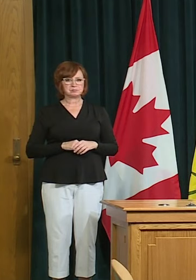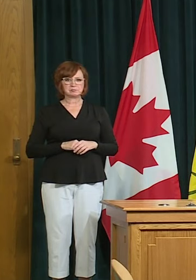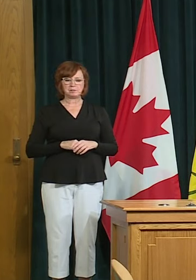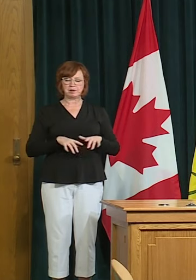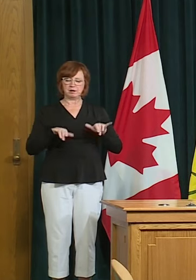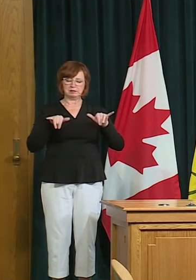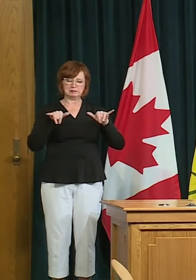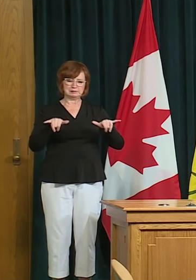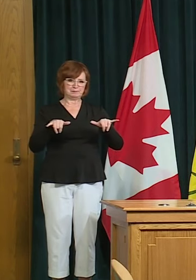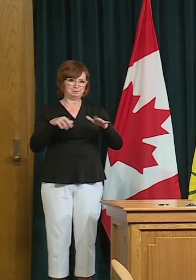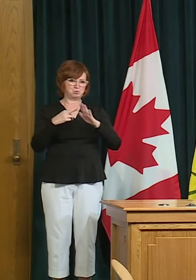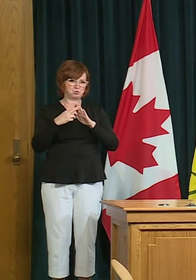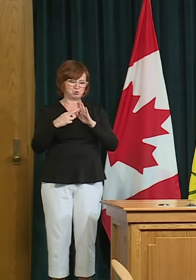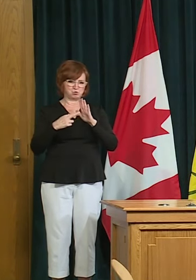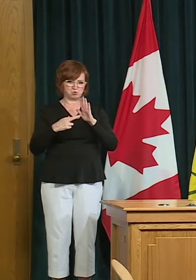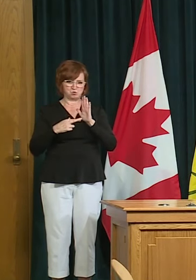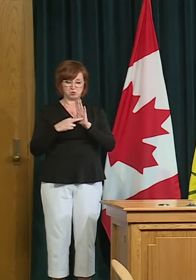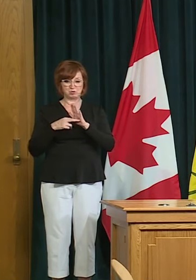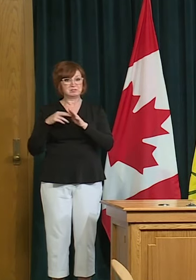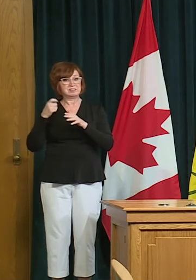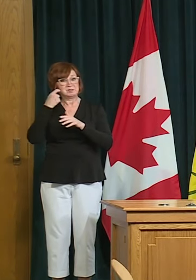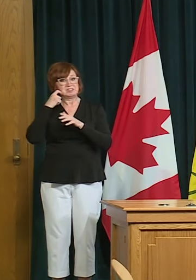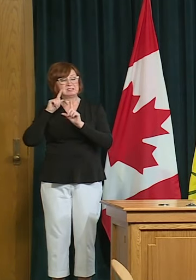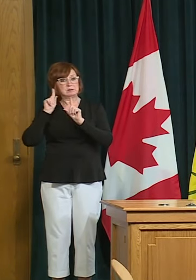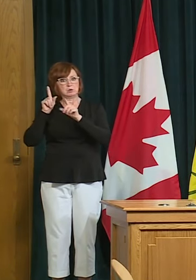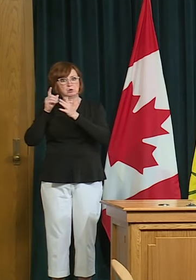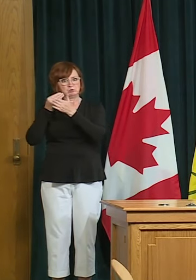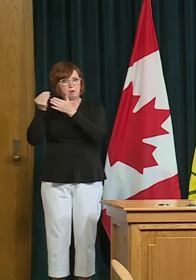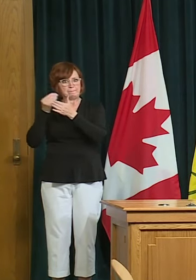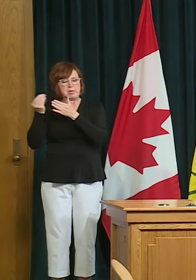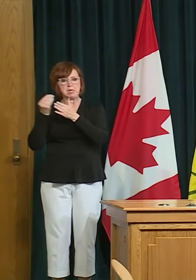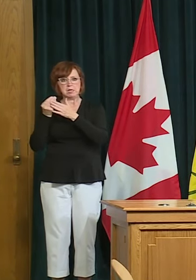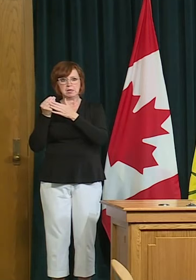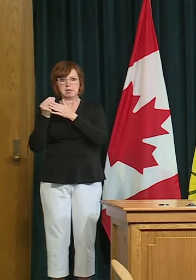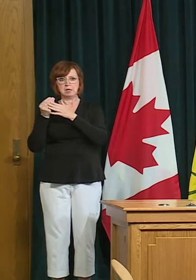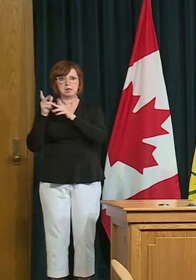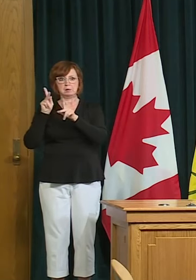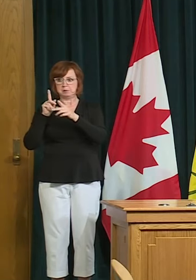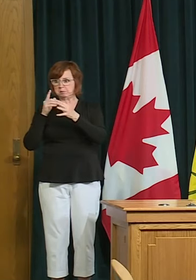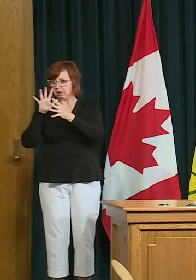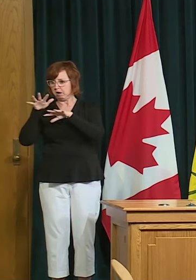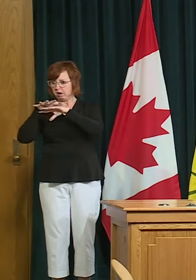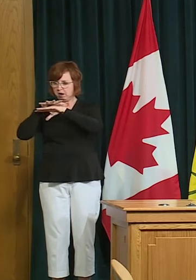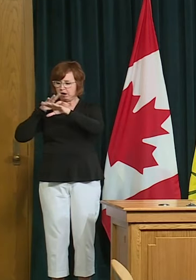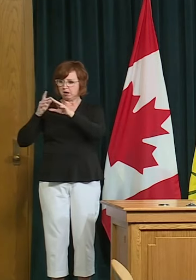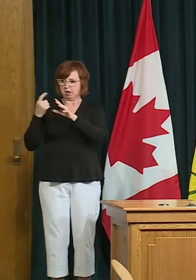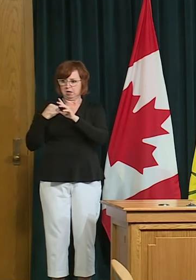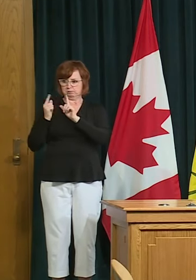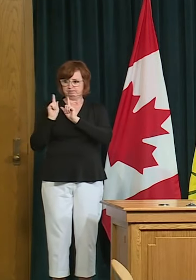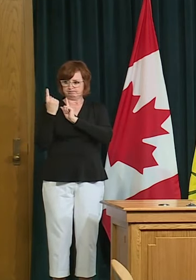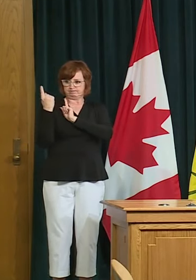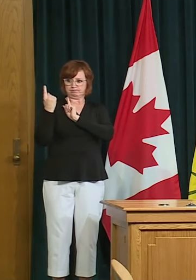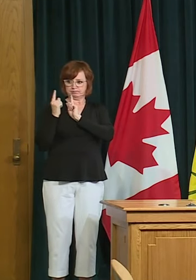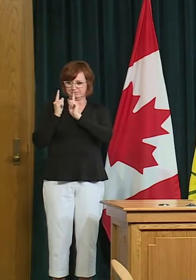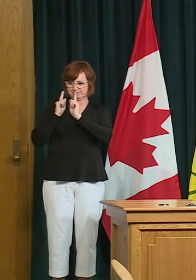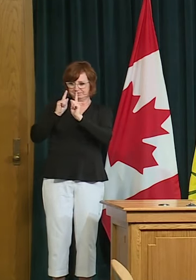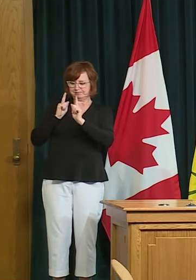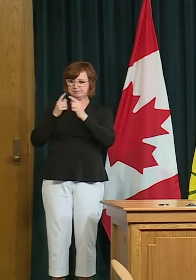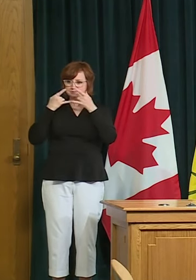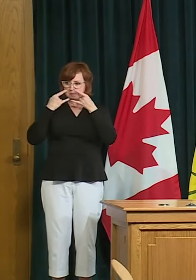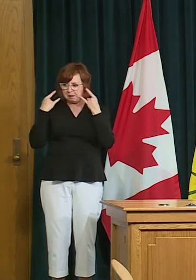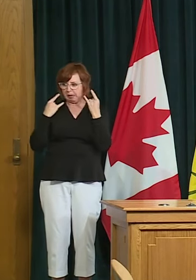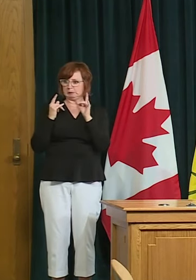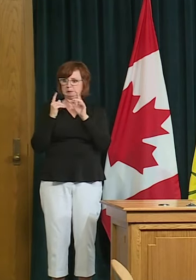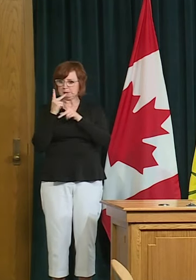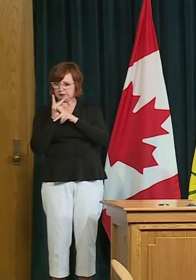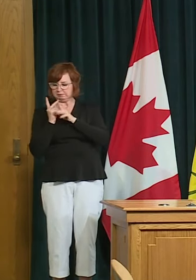continue when we're using a gym or a restaurant and we must follow the guidance that's there for everyone's benefit and not see that as a restriction that